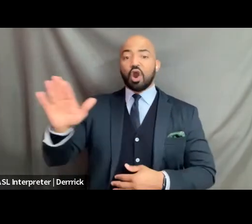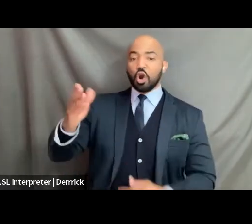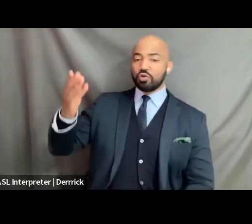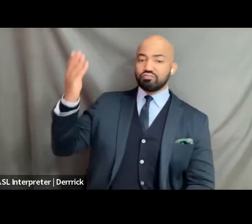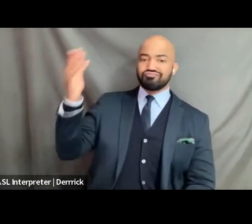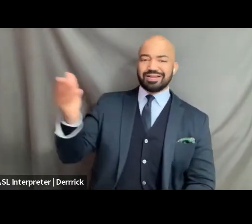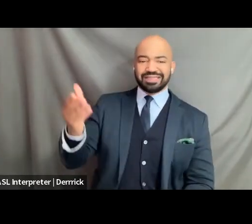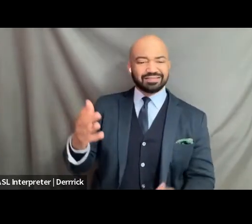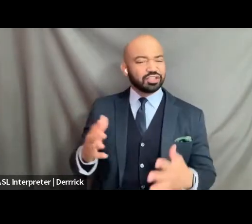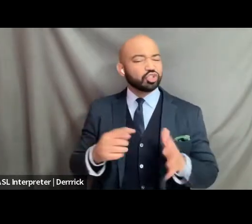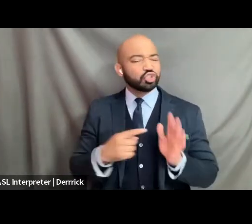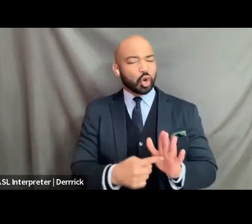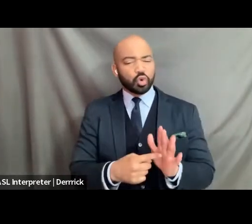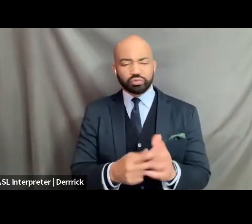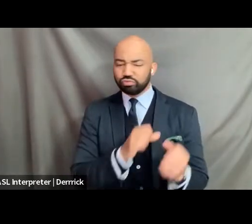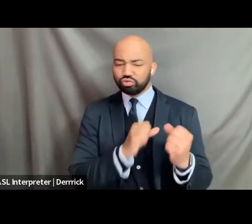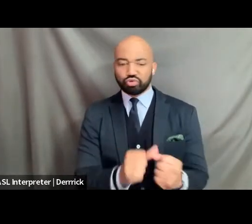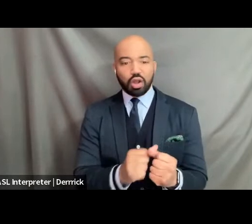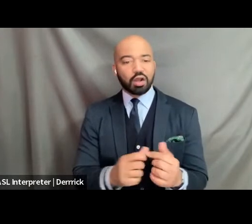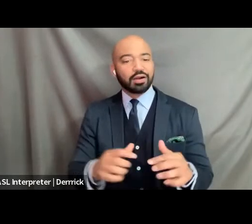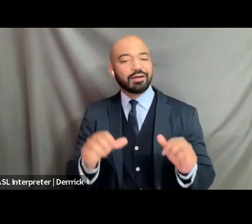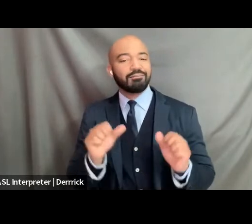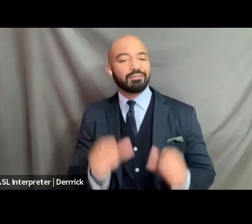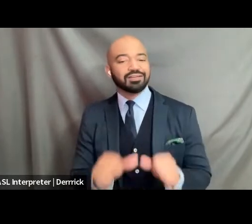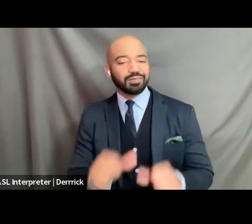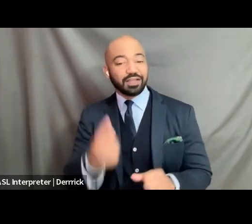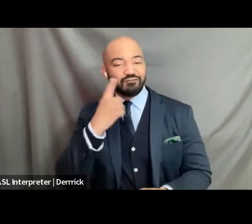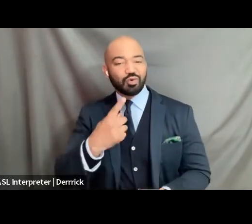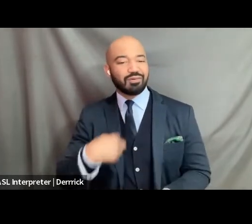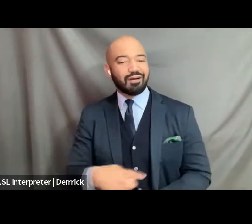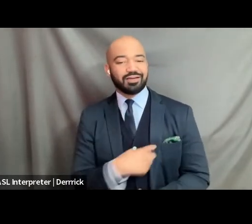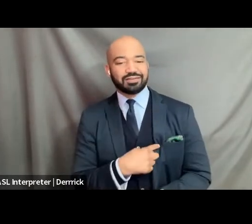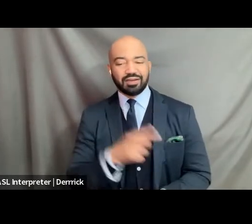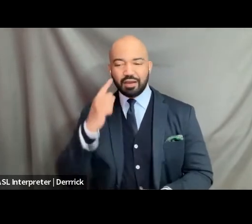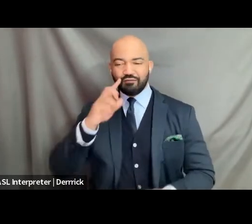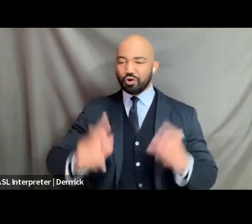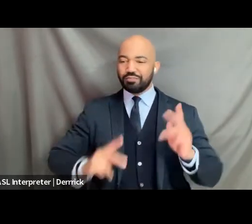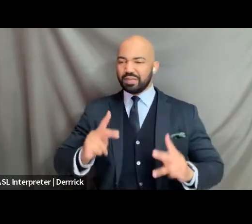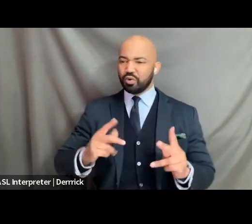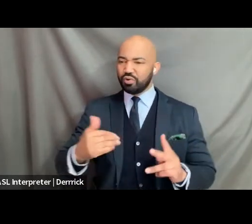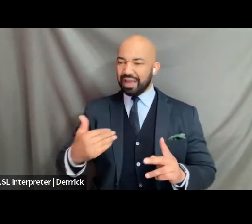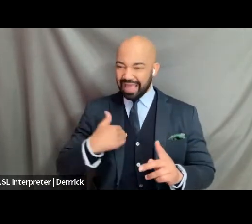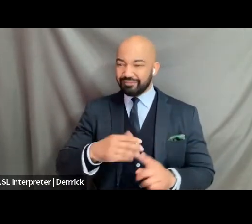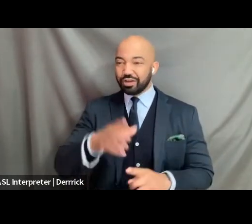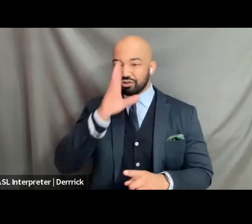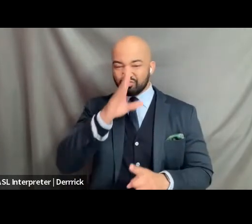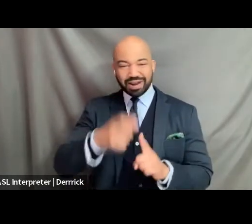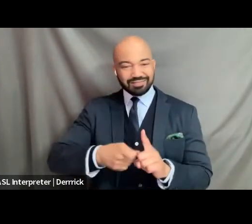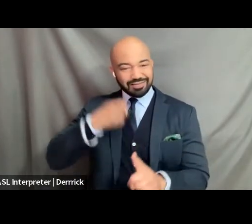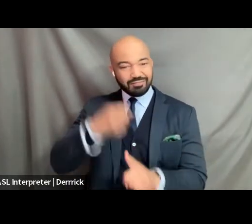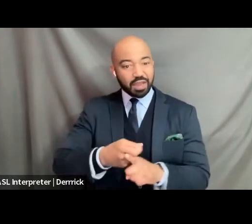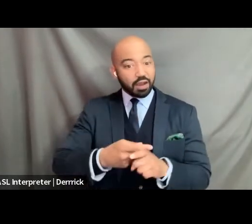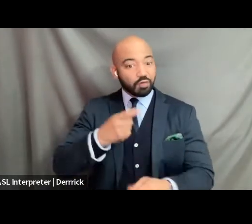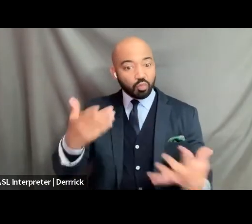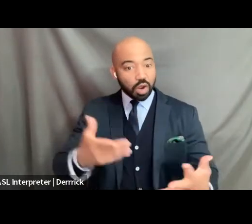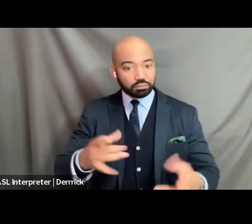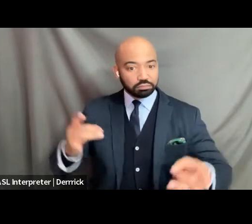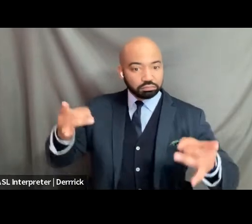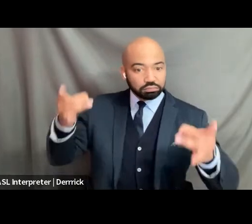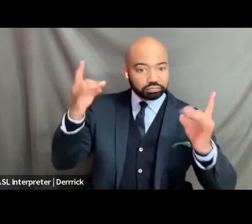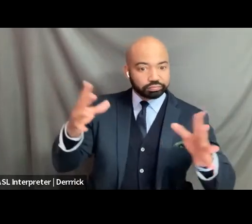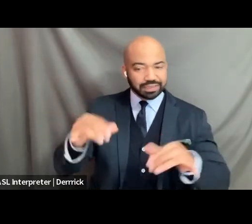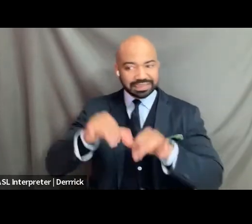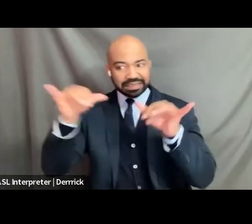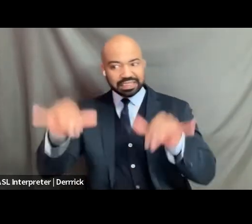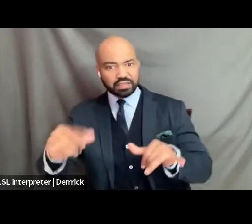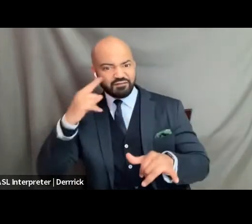powerful possibility for us as folks who are directly impacted by violence by systems of domination